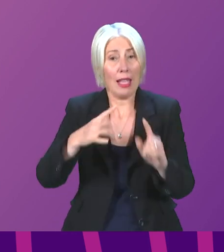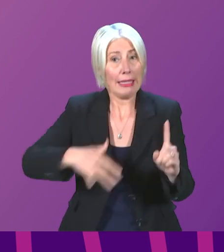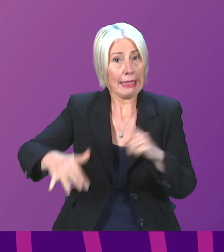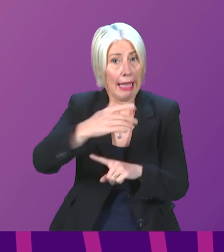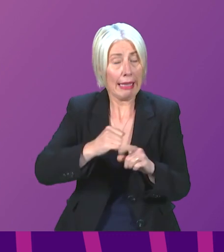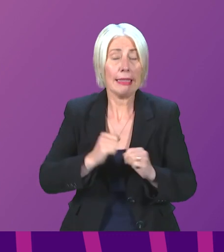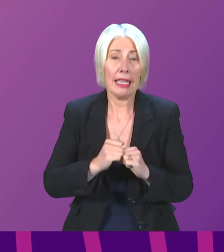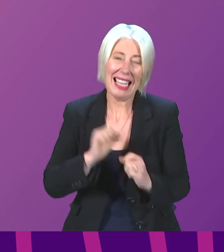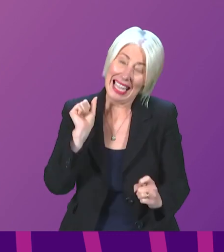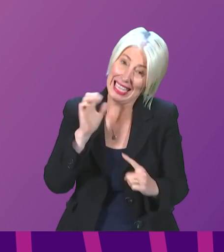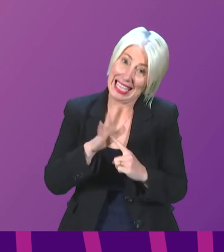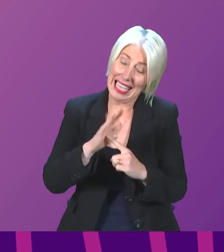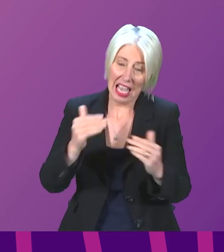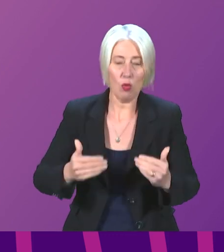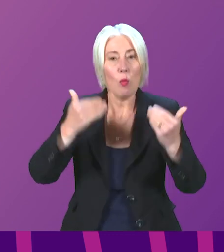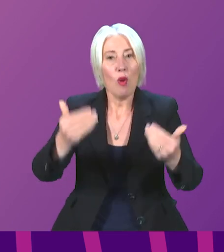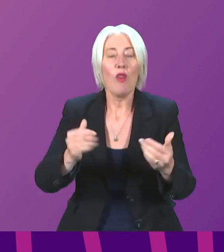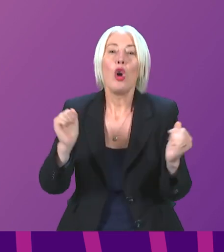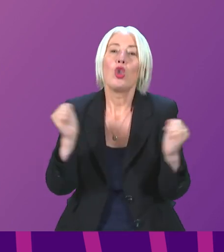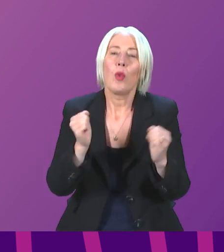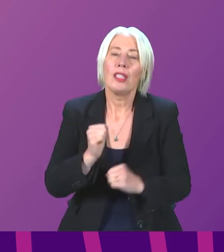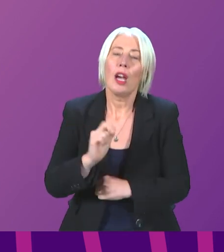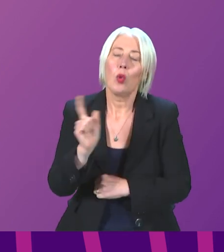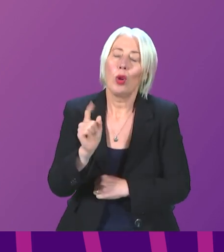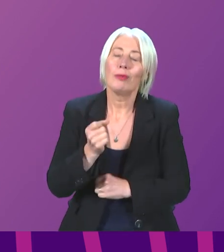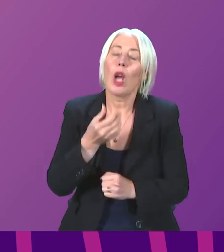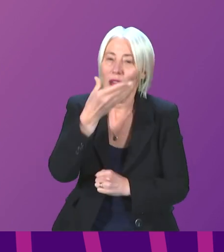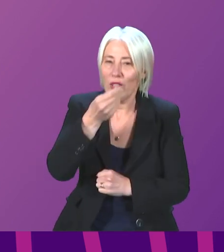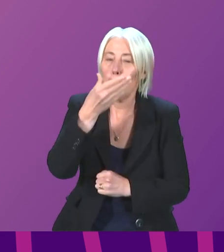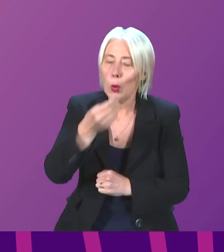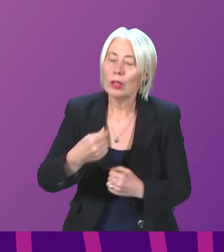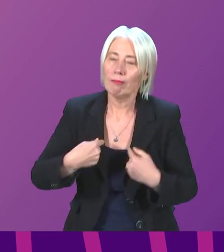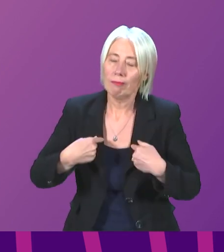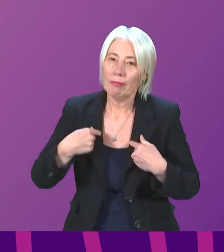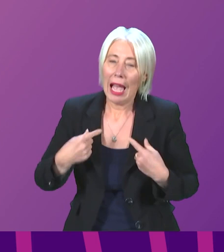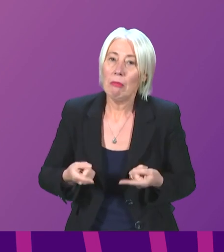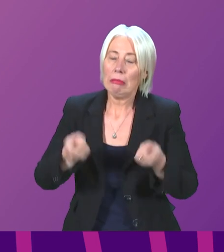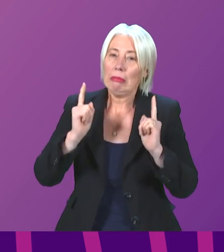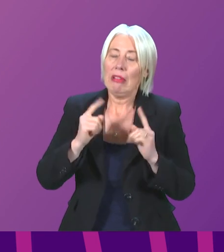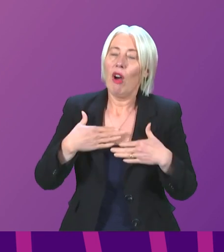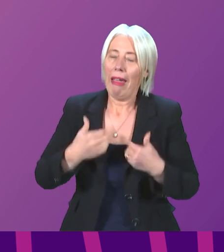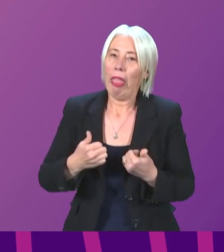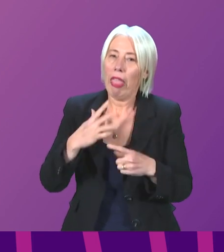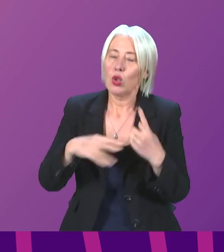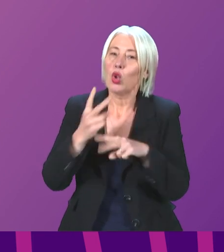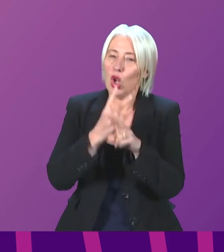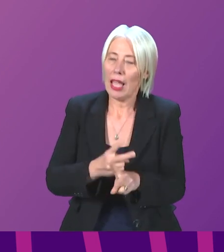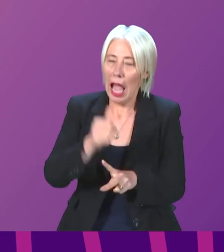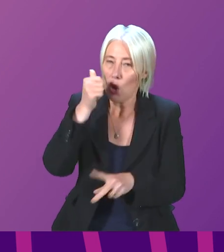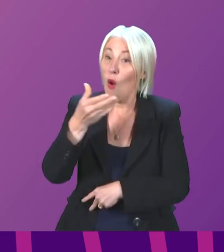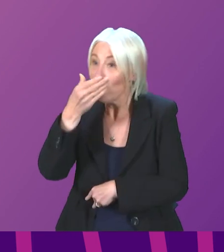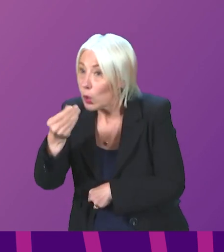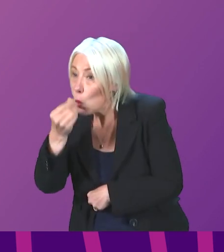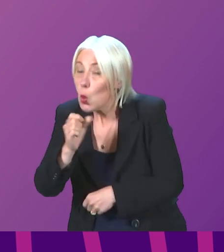key risk as we move into the winter is, of course, seasonal flu. And as Cabinet Secretary for Health and Social Care, I'm acutely aware of the pressures flu